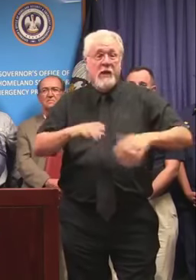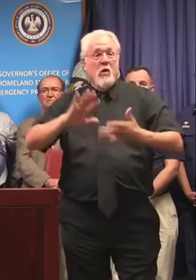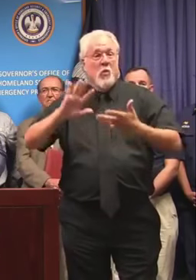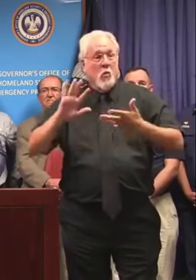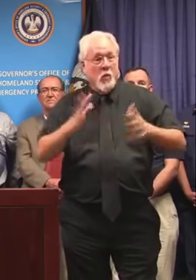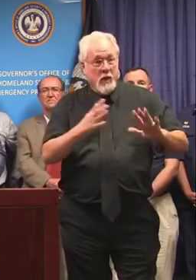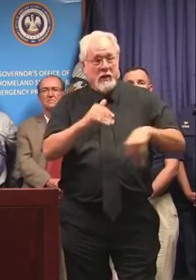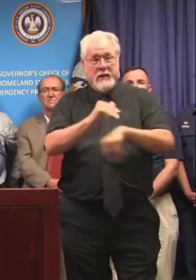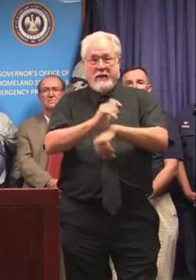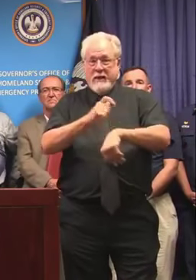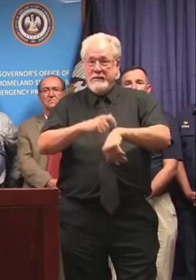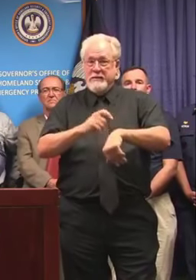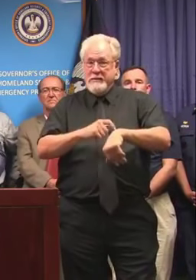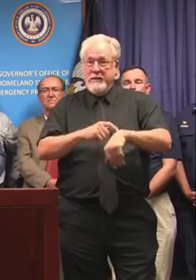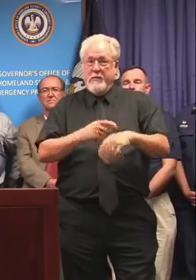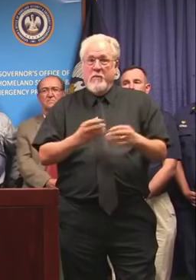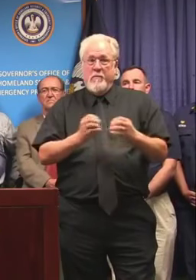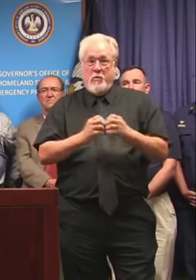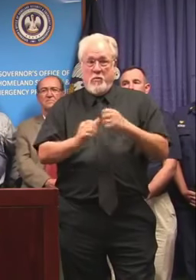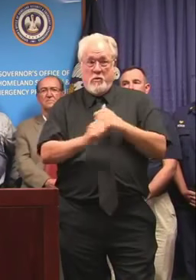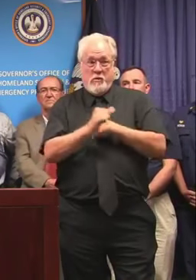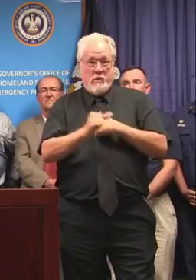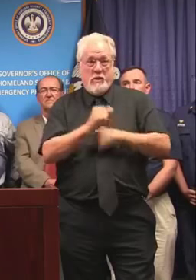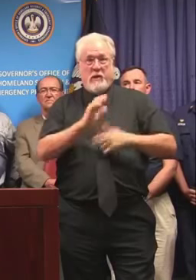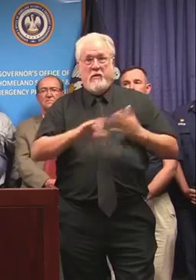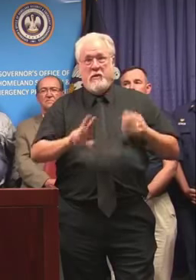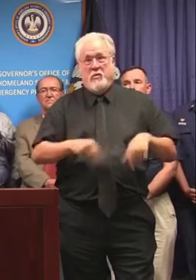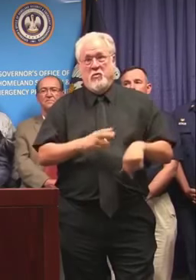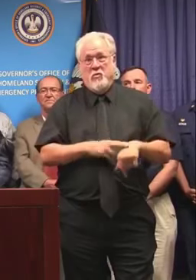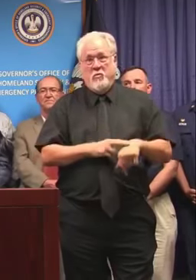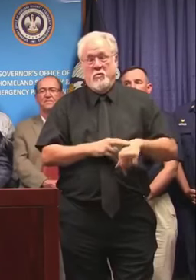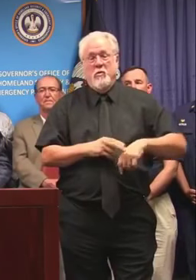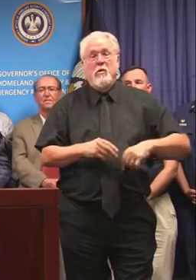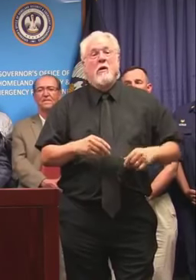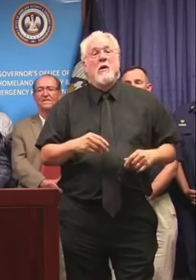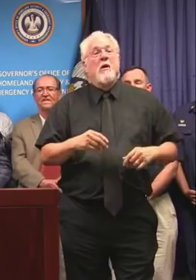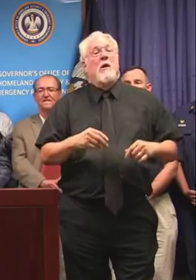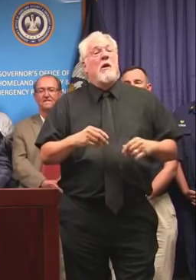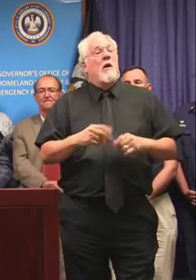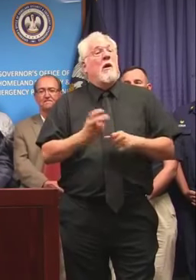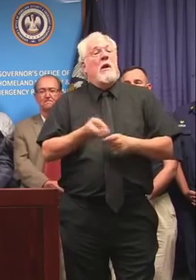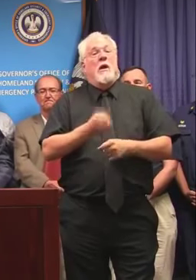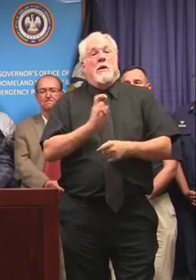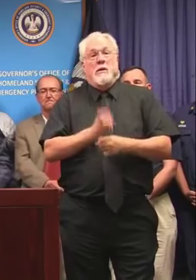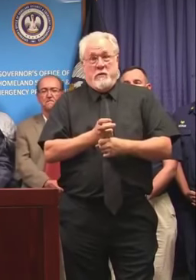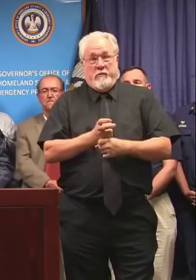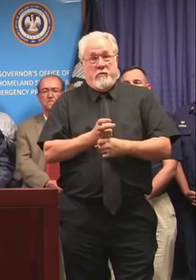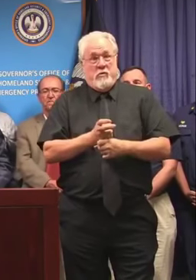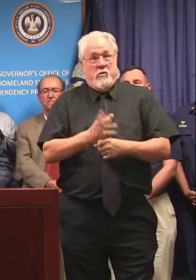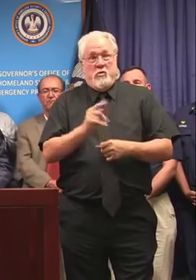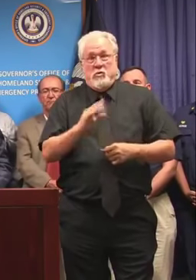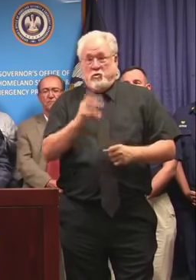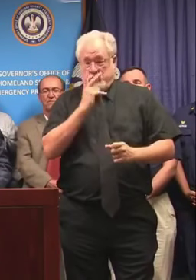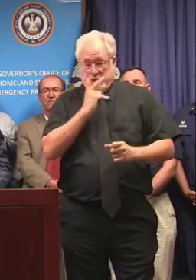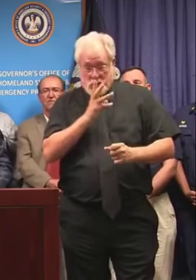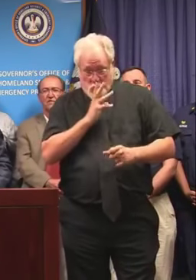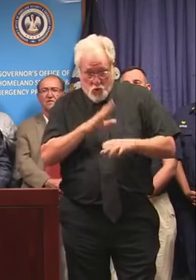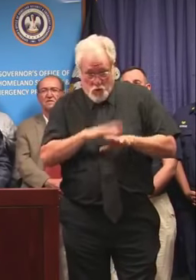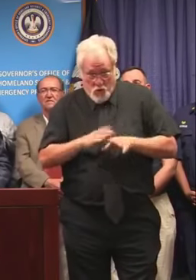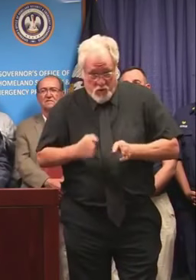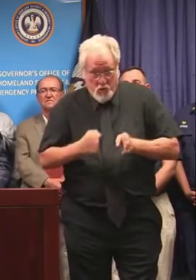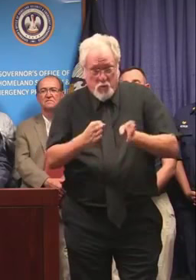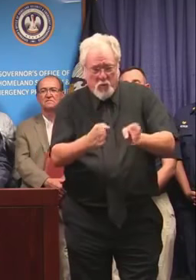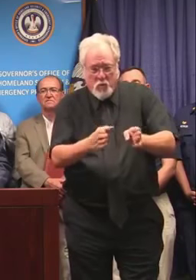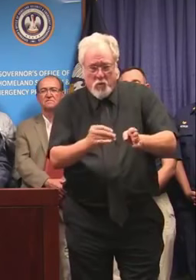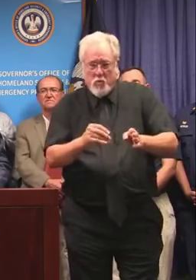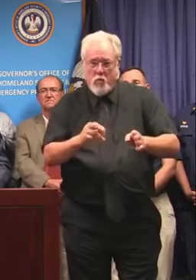nighttime activities will be much more hazardous than normal. It is very difficult to see water in the road, much less